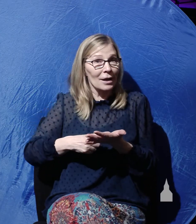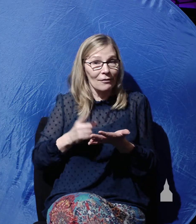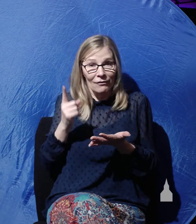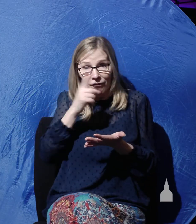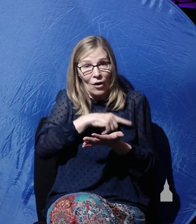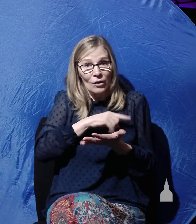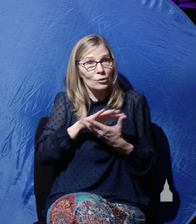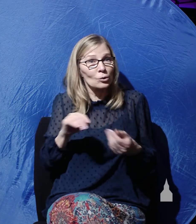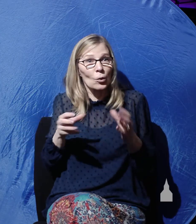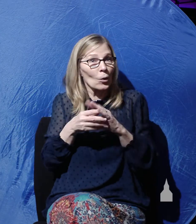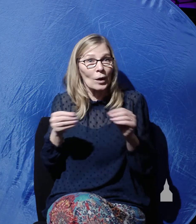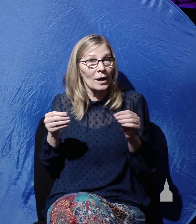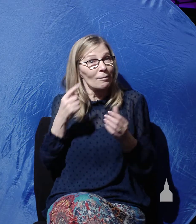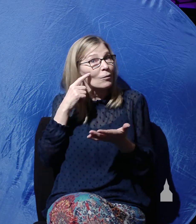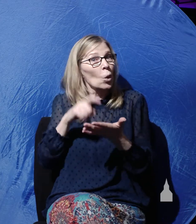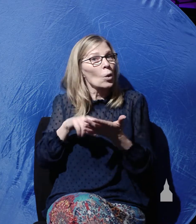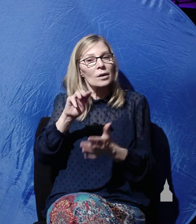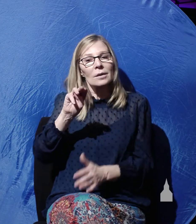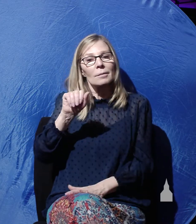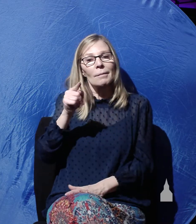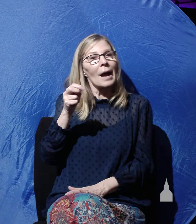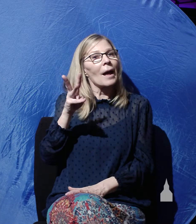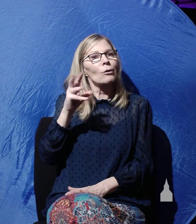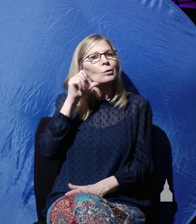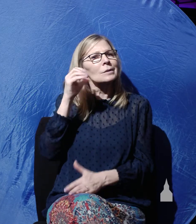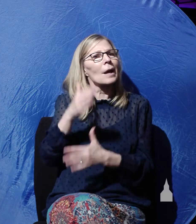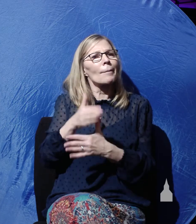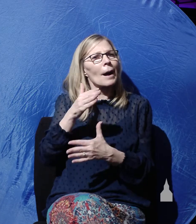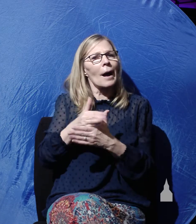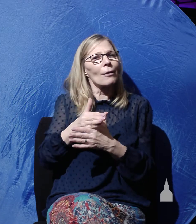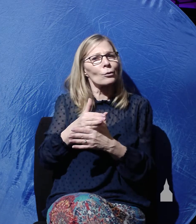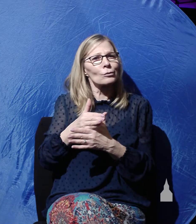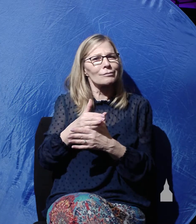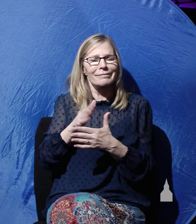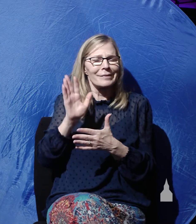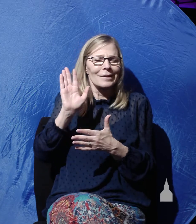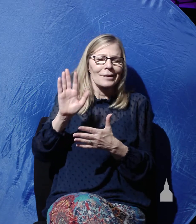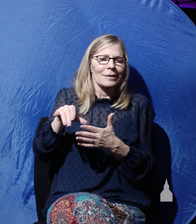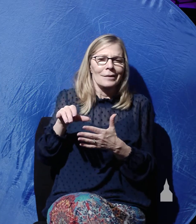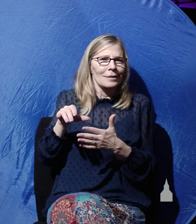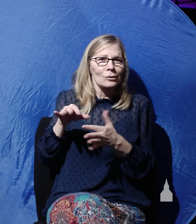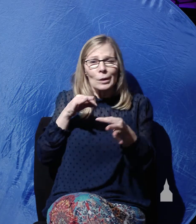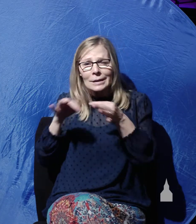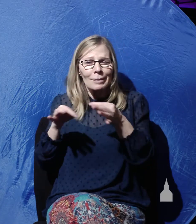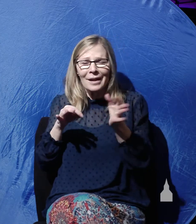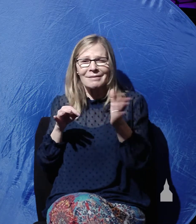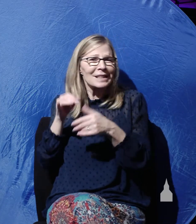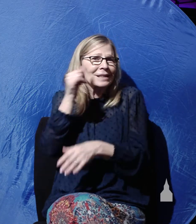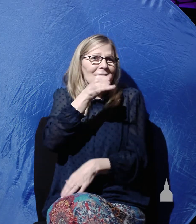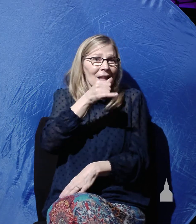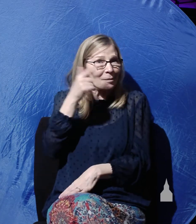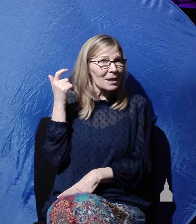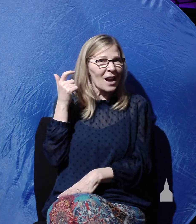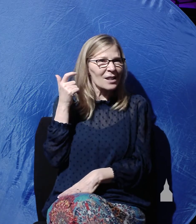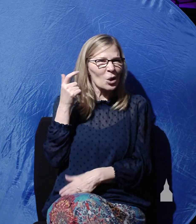that Matthew, notice Matthew doesn't even bother to refute it. It's silly and I'll tell you why. It's because what judge